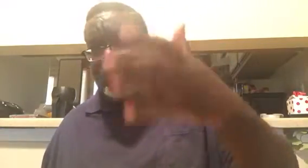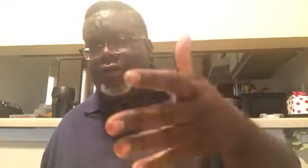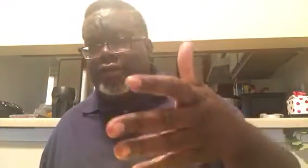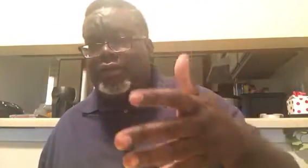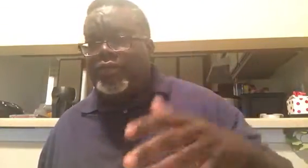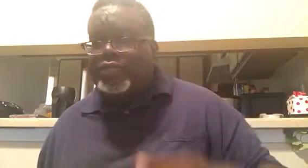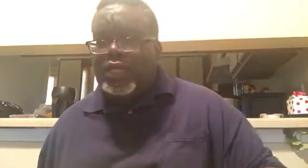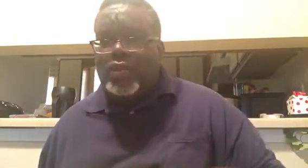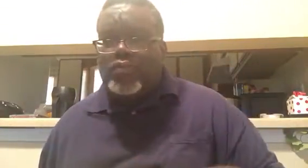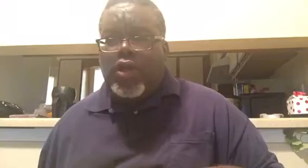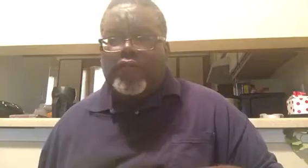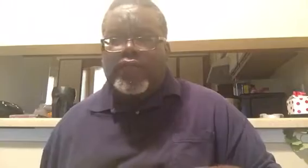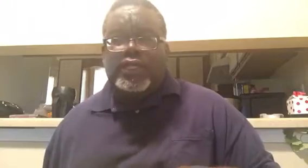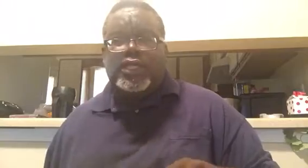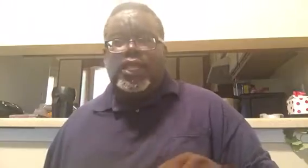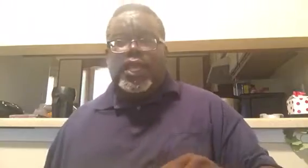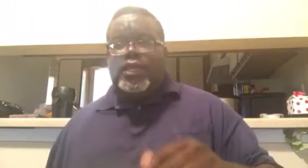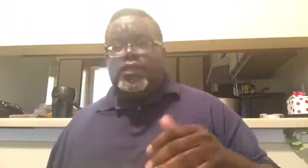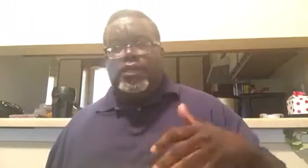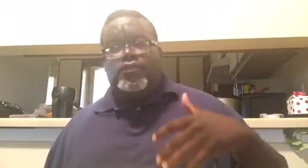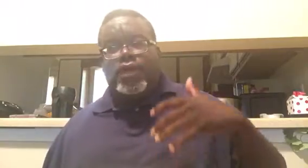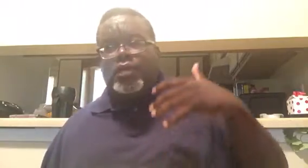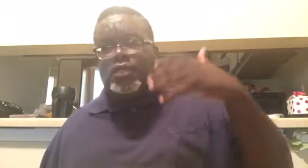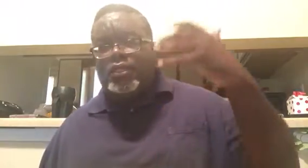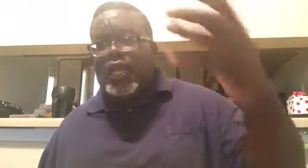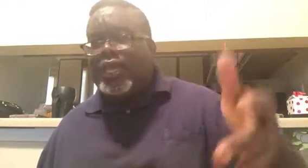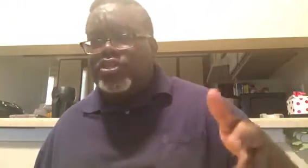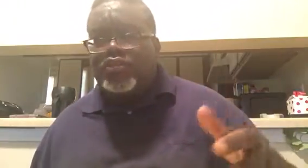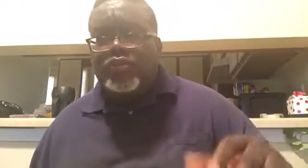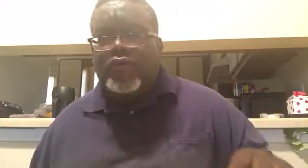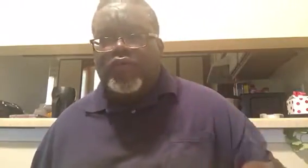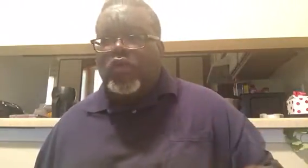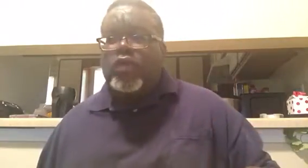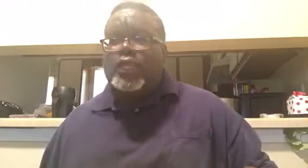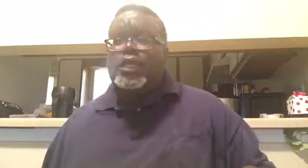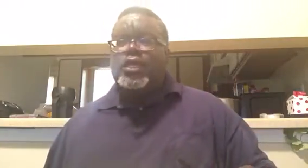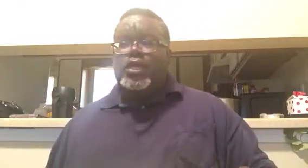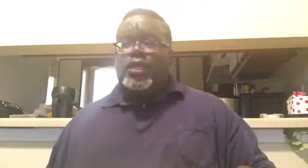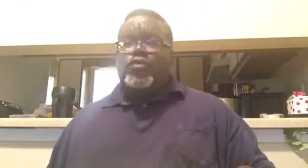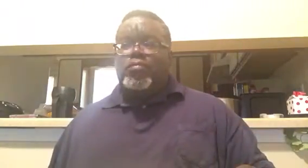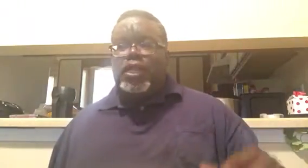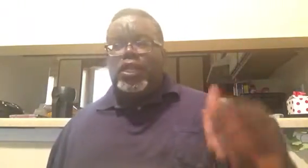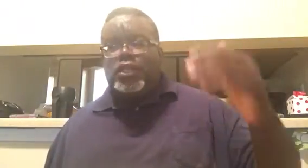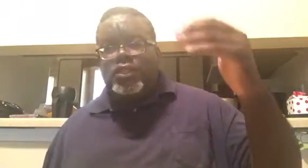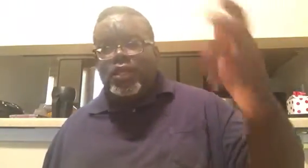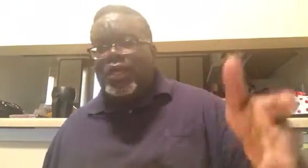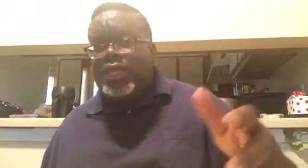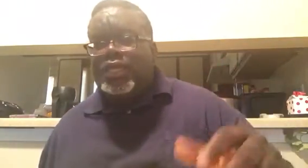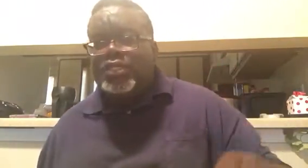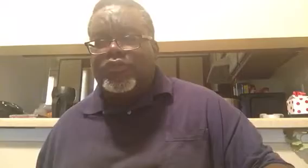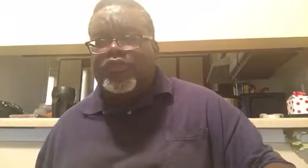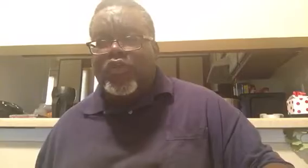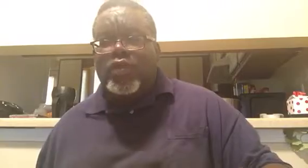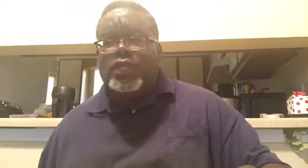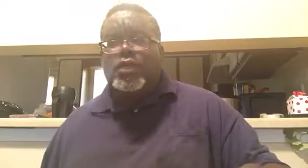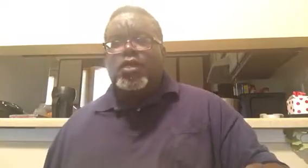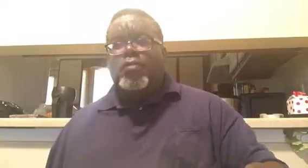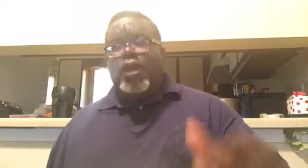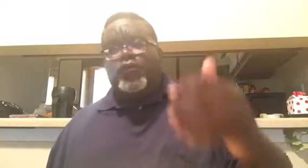where there was a prophet and, uh, I mean, the angels were flowing in the meeting, uh, healings were flowing. Matter of